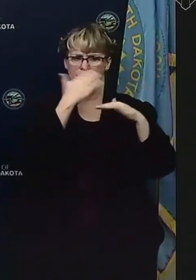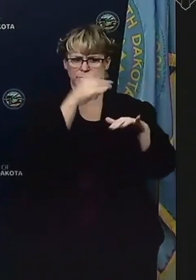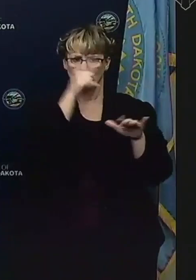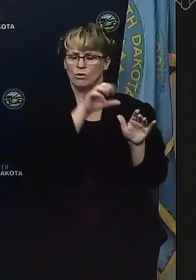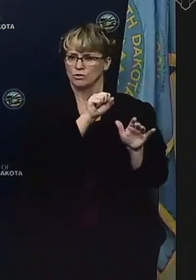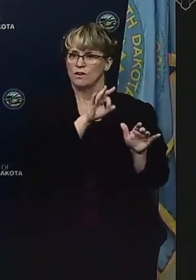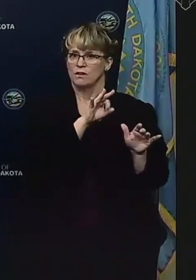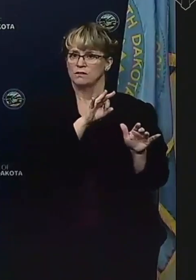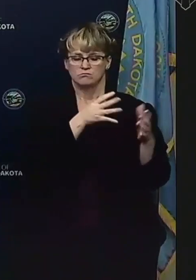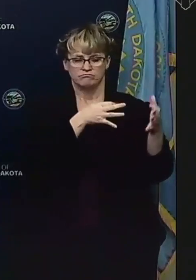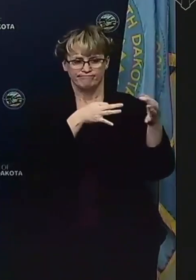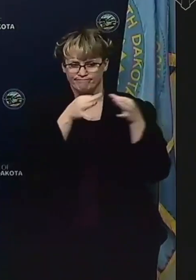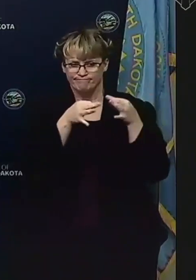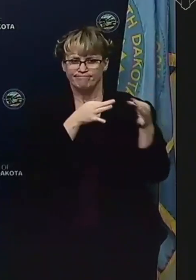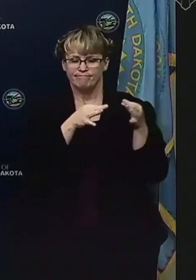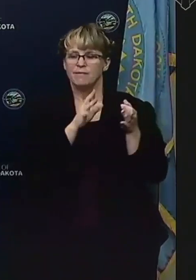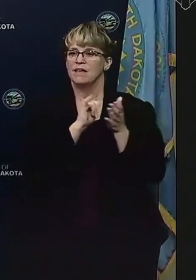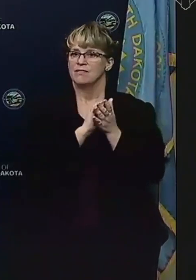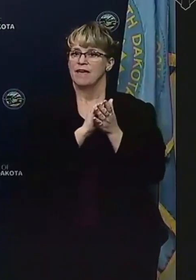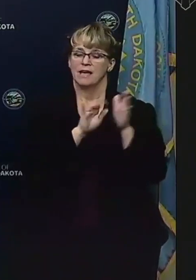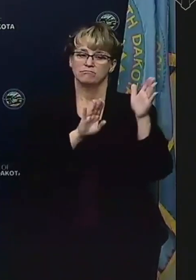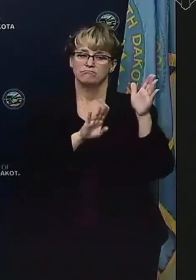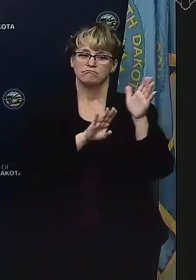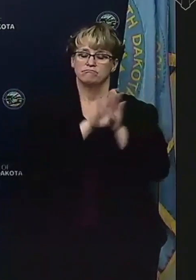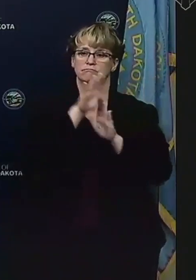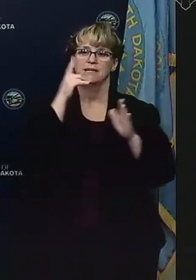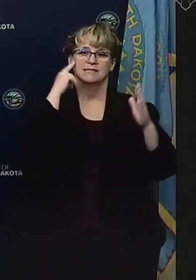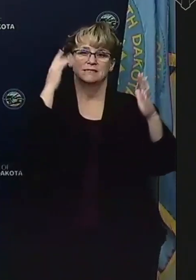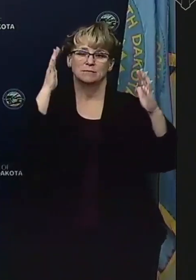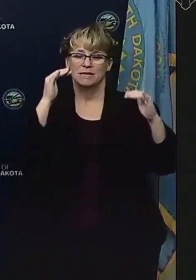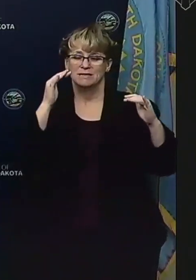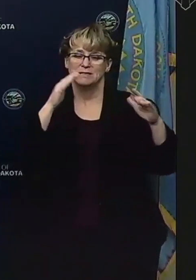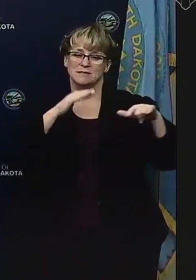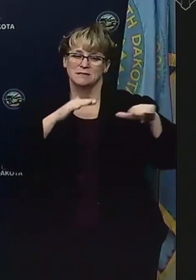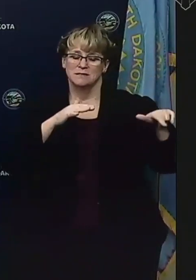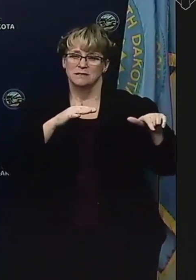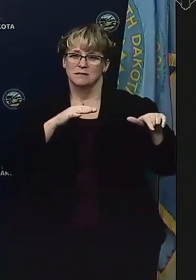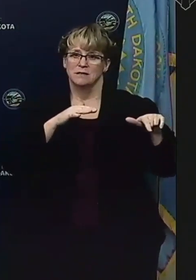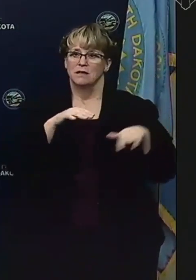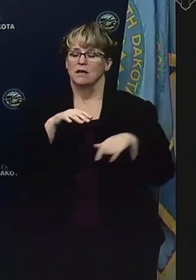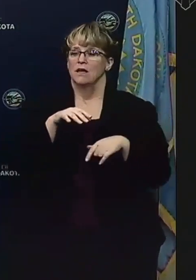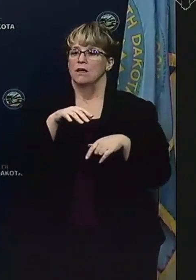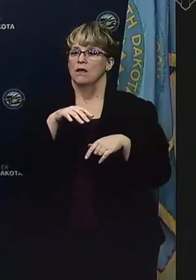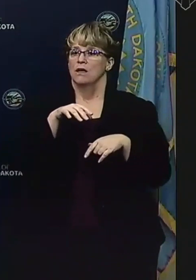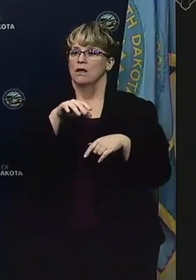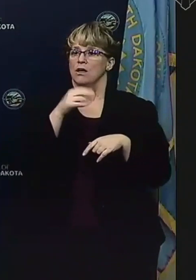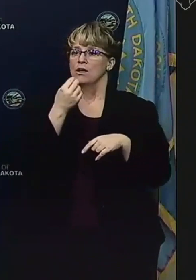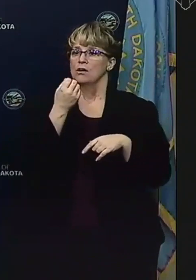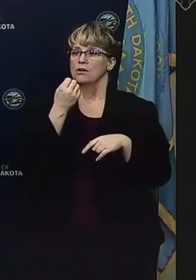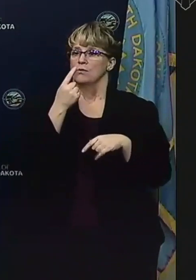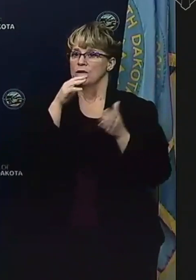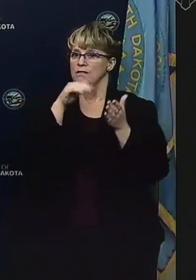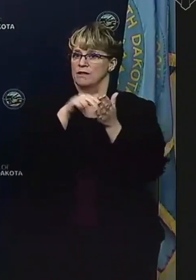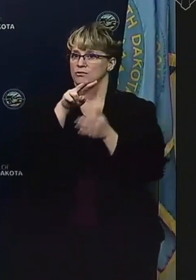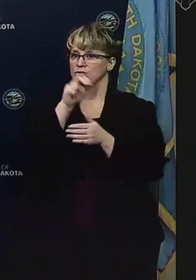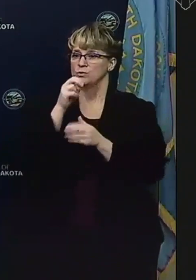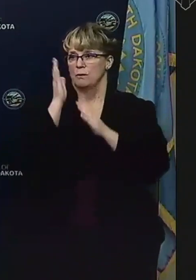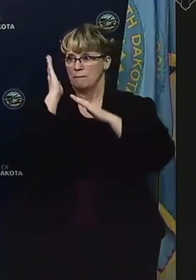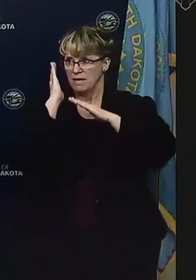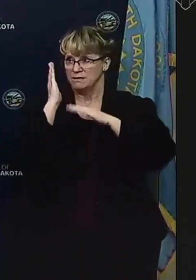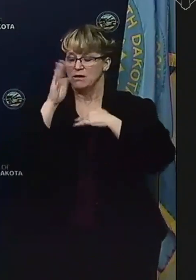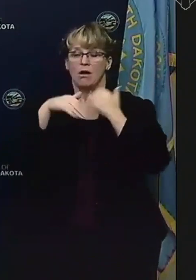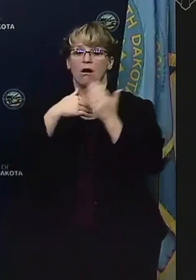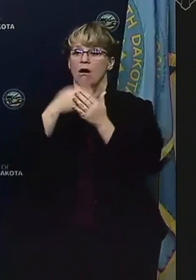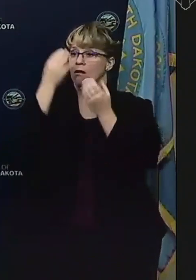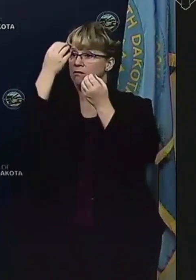the city of Sioux Falls, and that expected surge is expected to be approximately 1,200 to 1,300 beds. All of